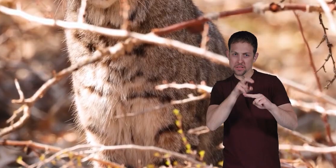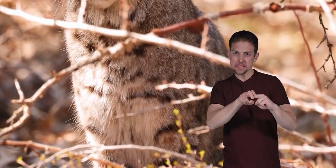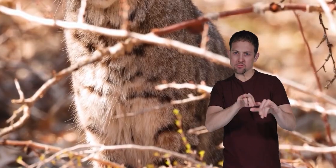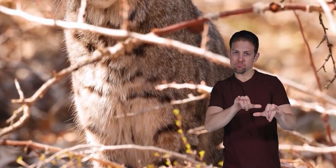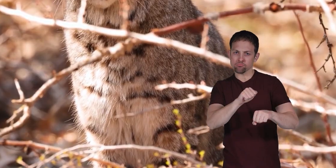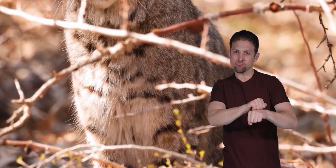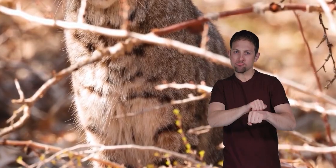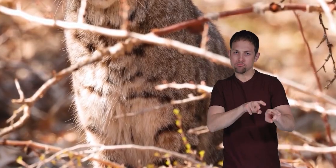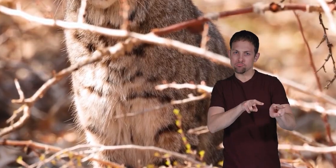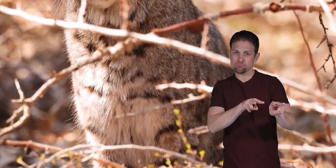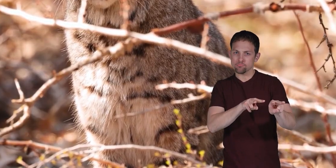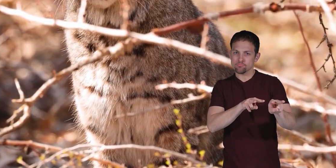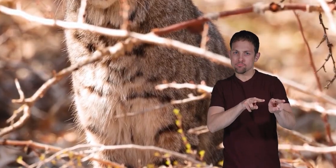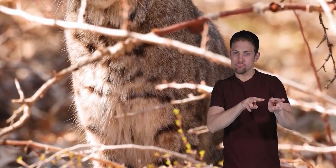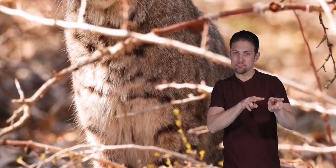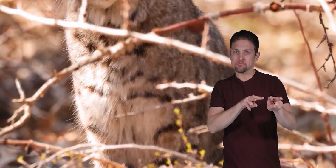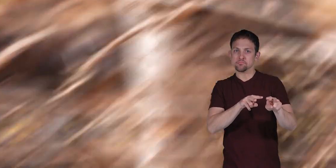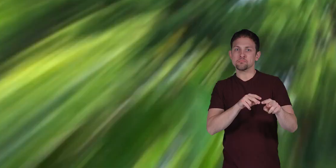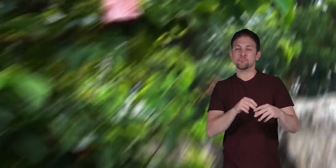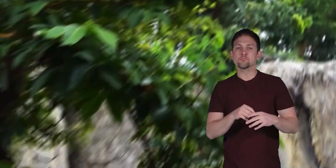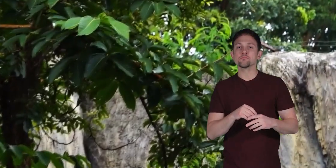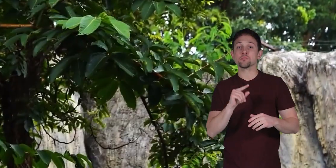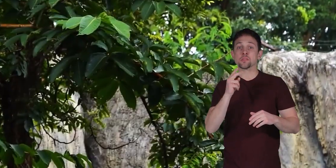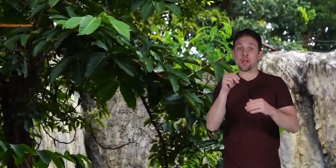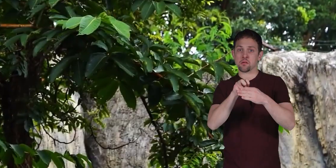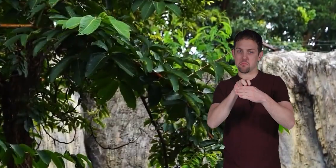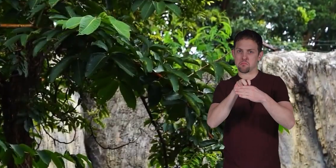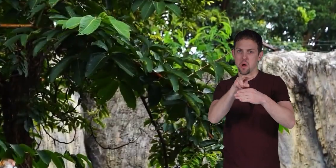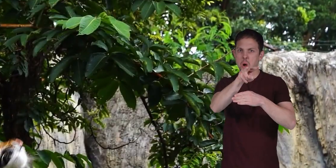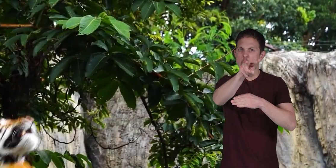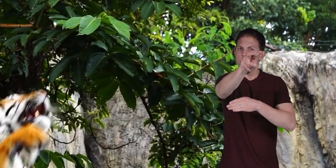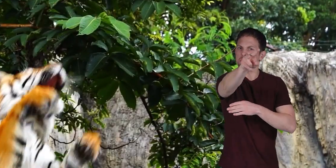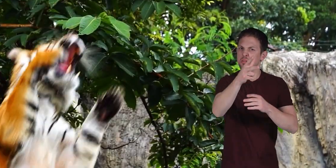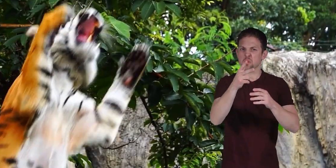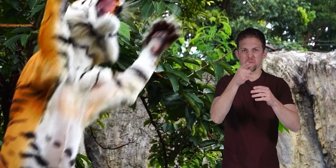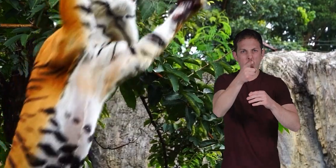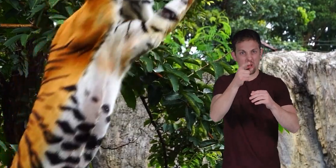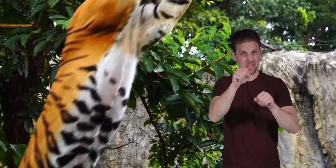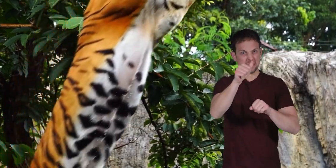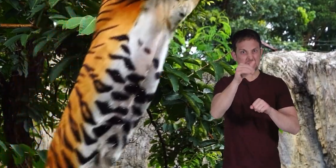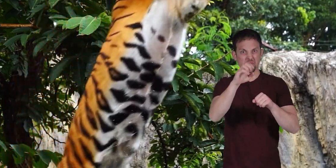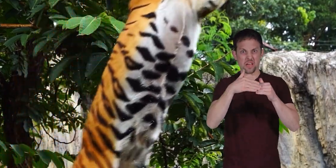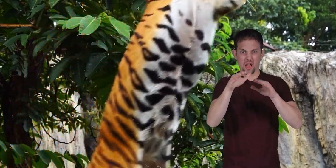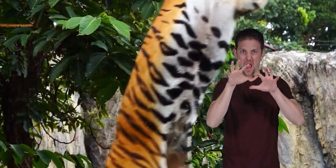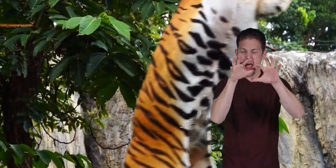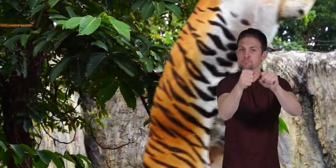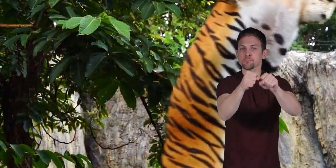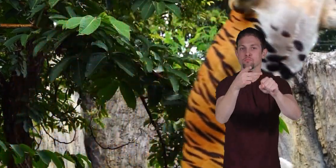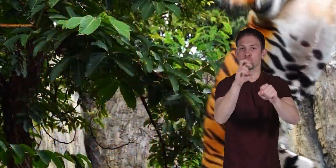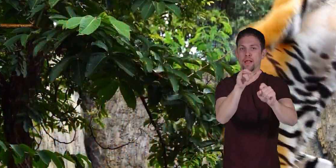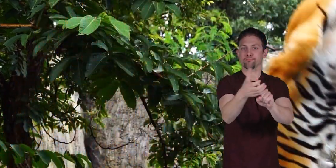as still as a statue. Then, they will leap as much as 10 feet to pounce and grab their prey.